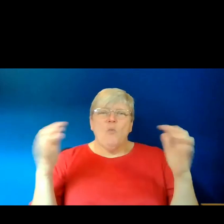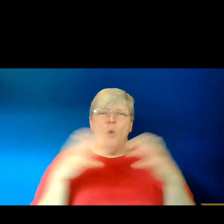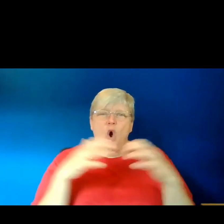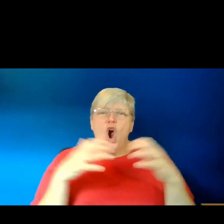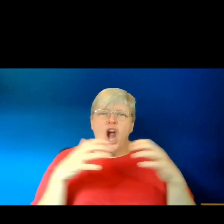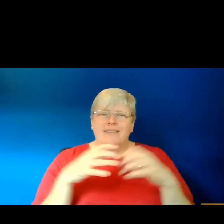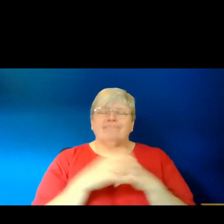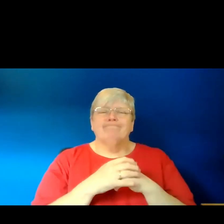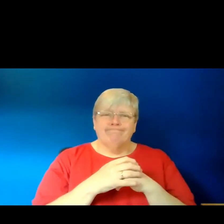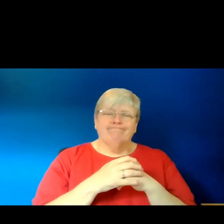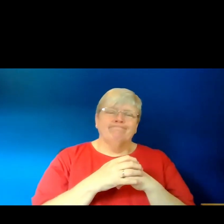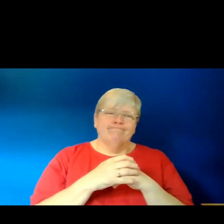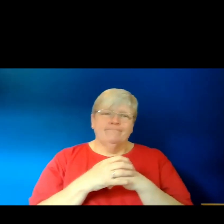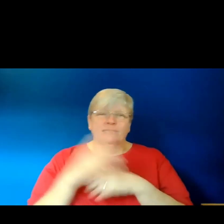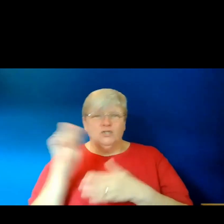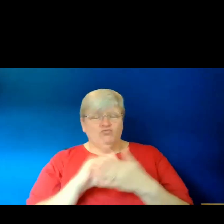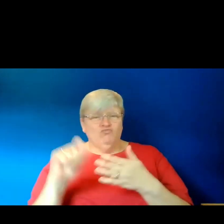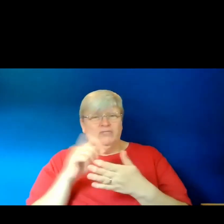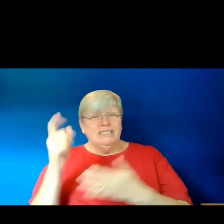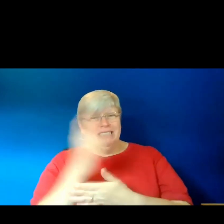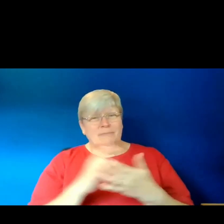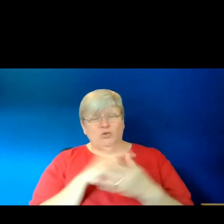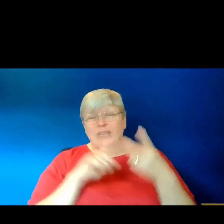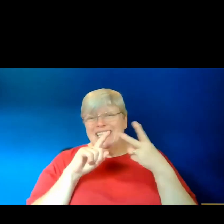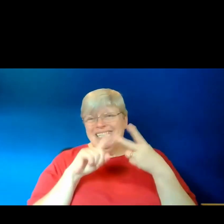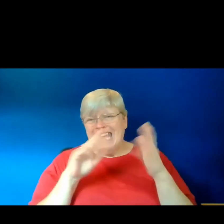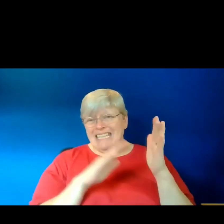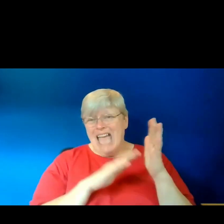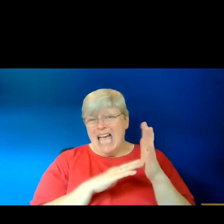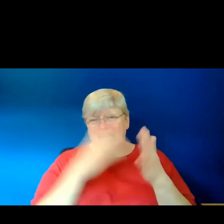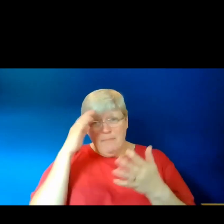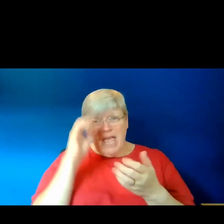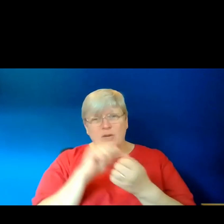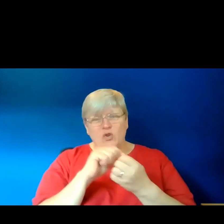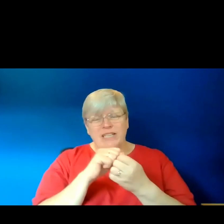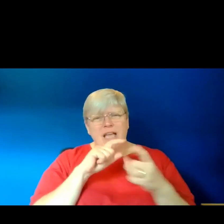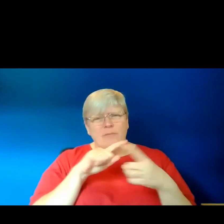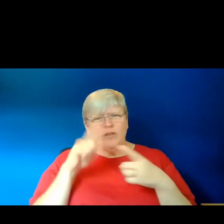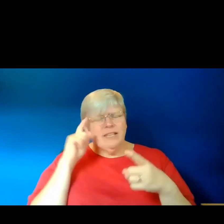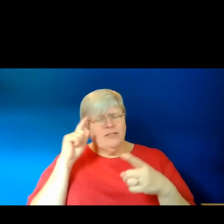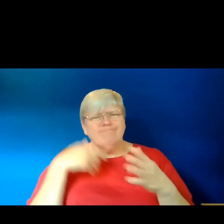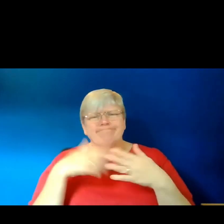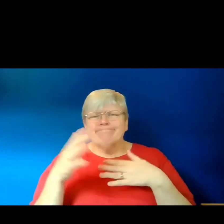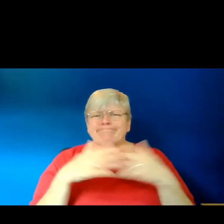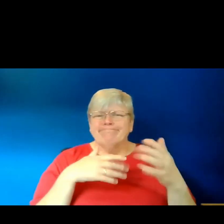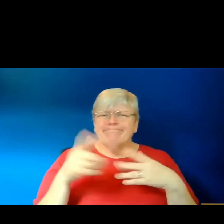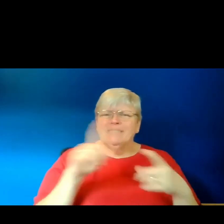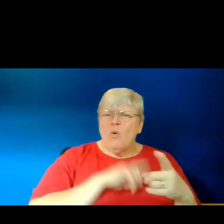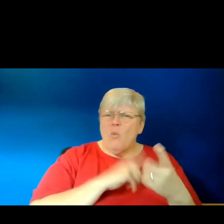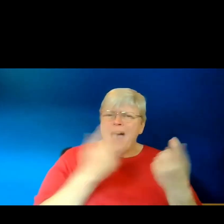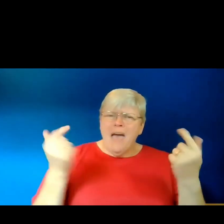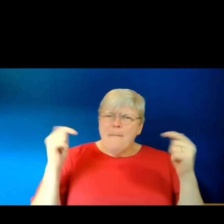So when I write about these secondhand memories, I'm trying to make sense of why I'm here